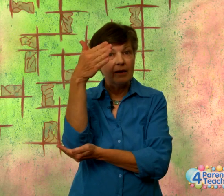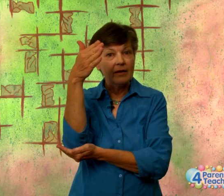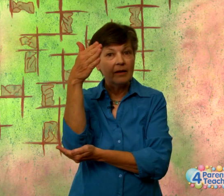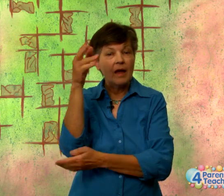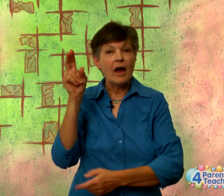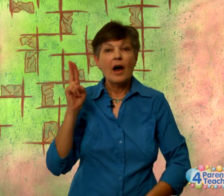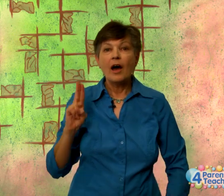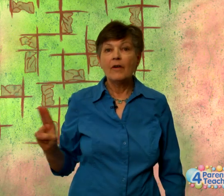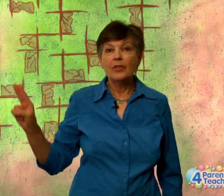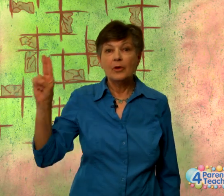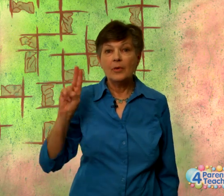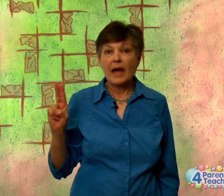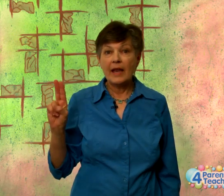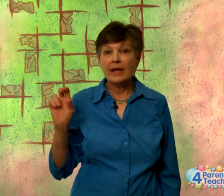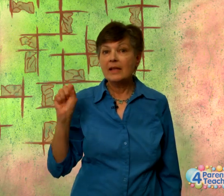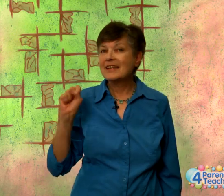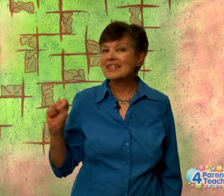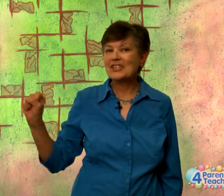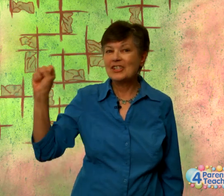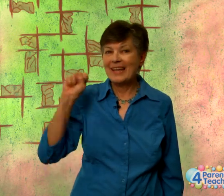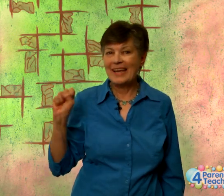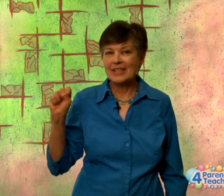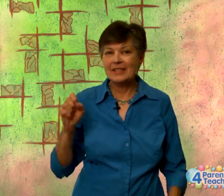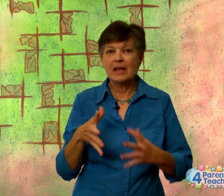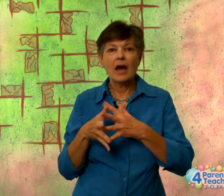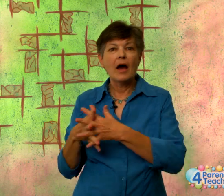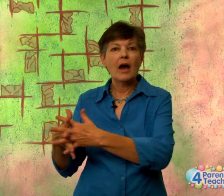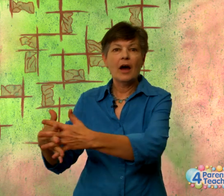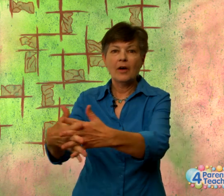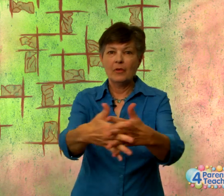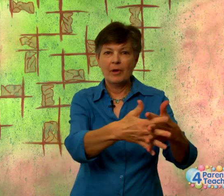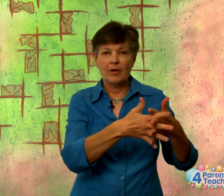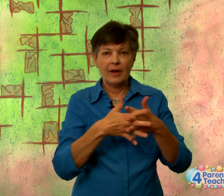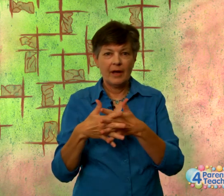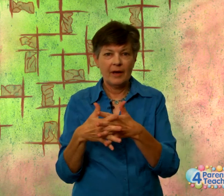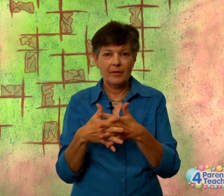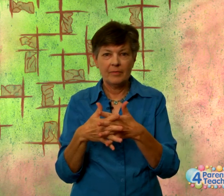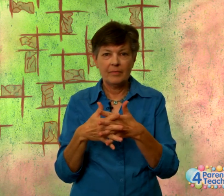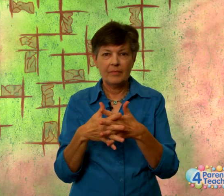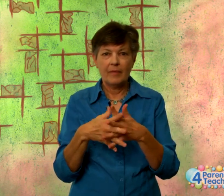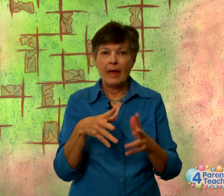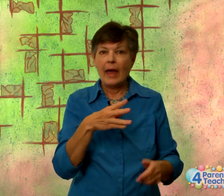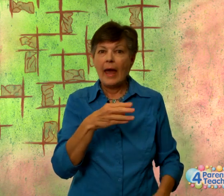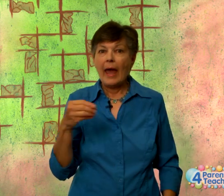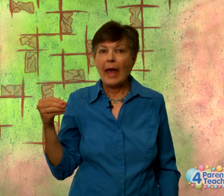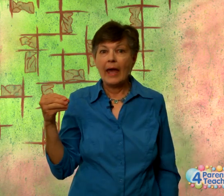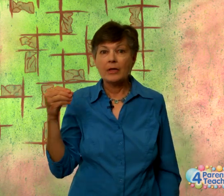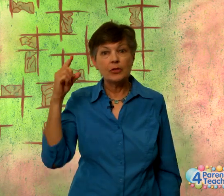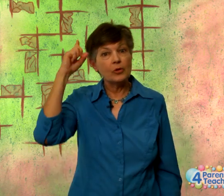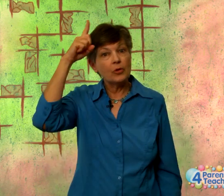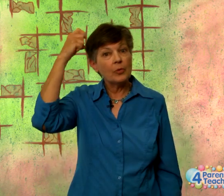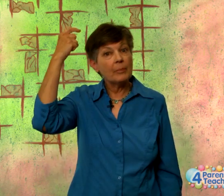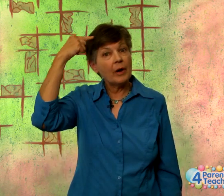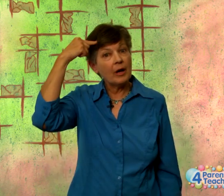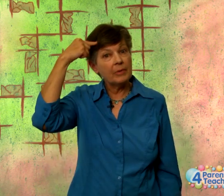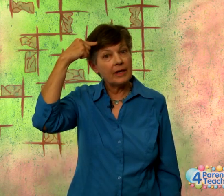of the United States of America, and to the republic